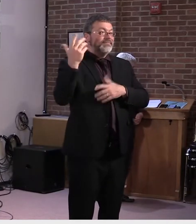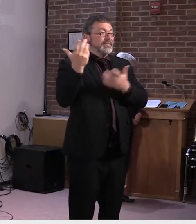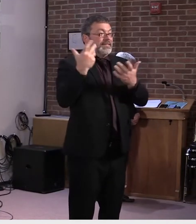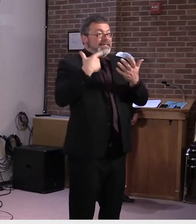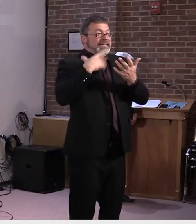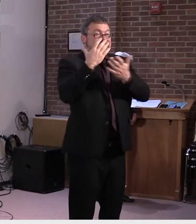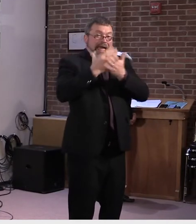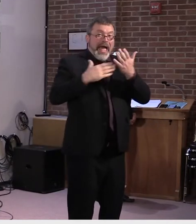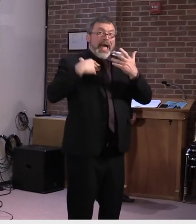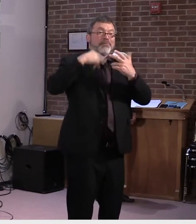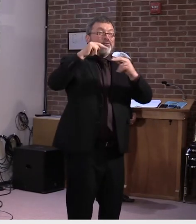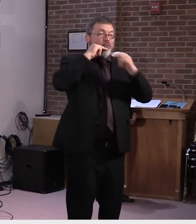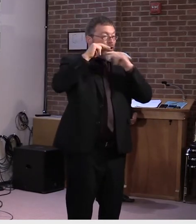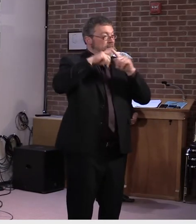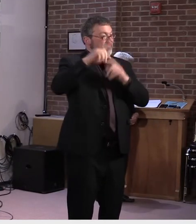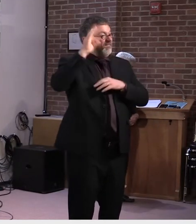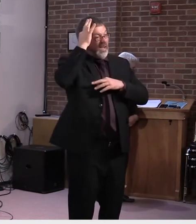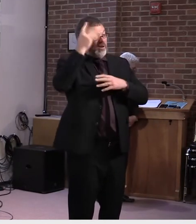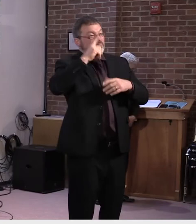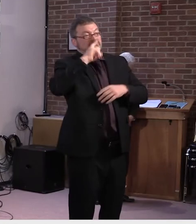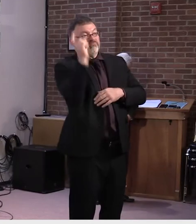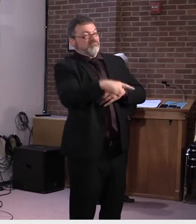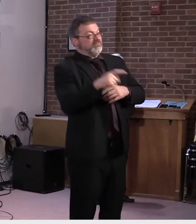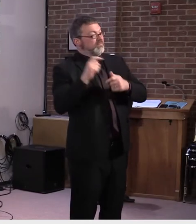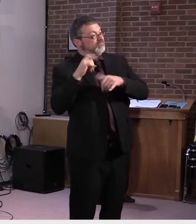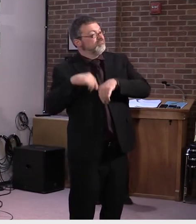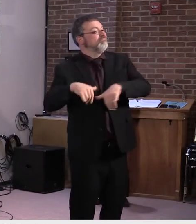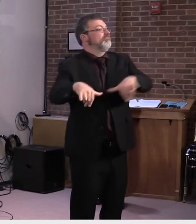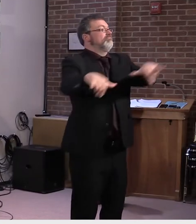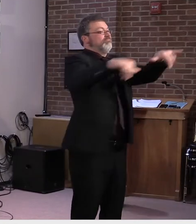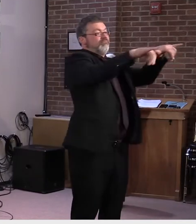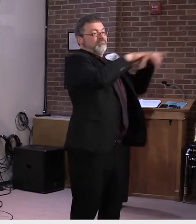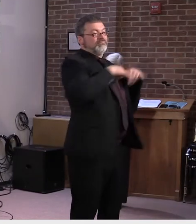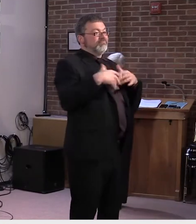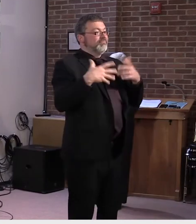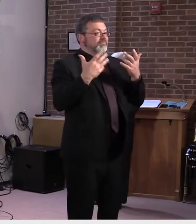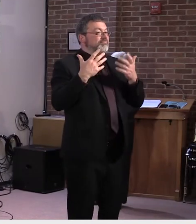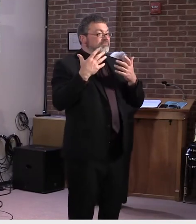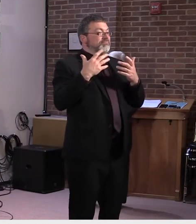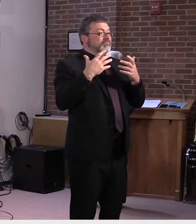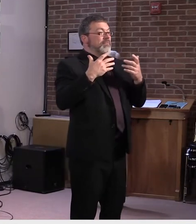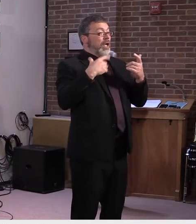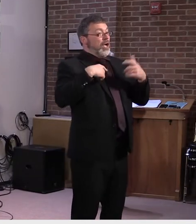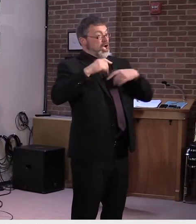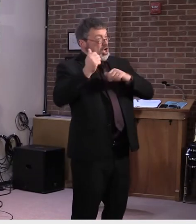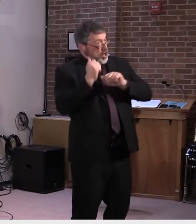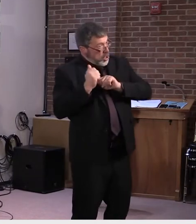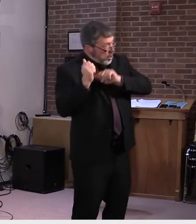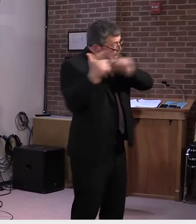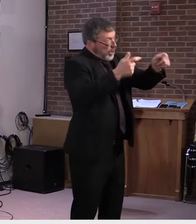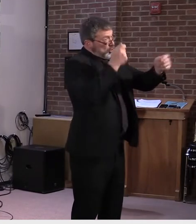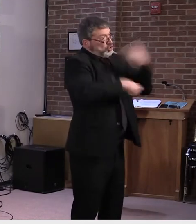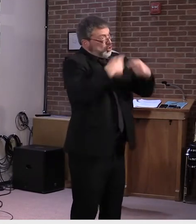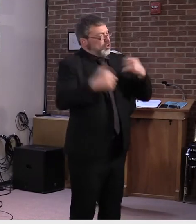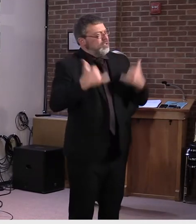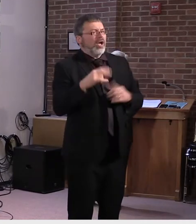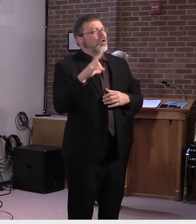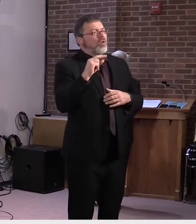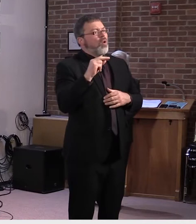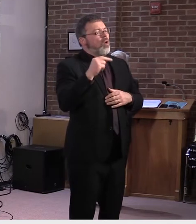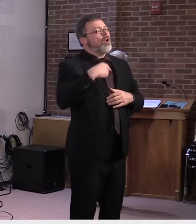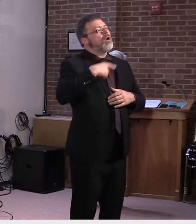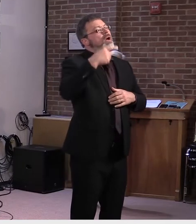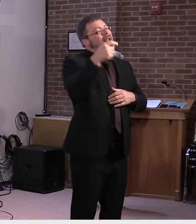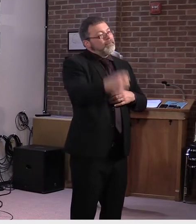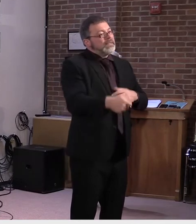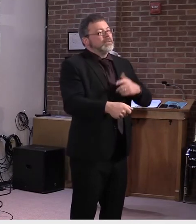going to have to, um, change all of our signage at this point in time. This is going to be a transition over the next number of years.